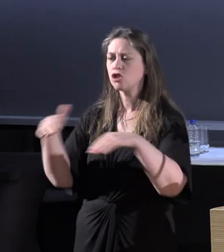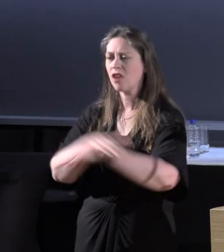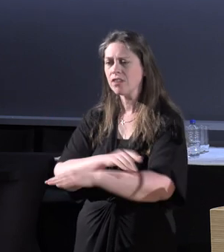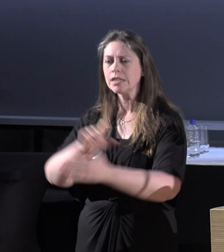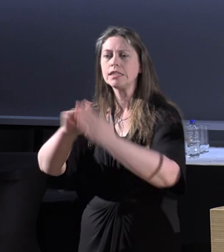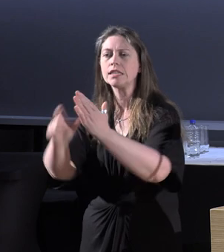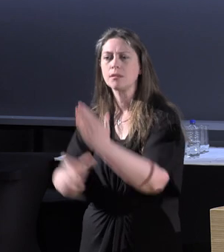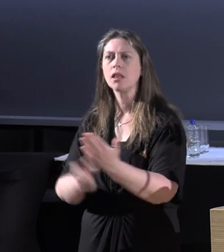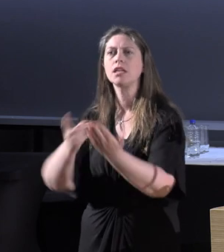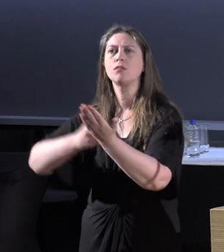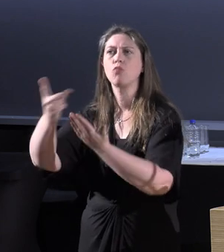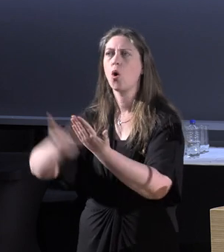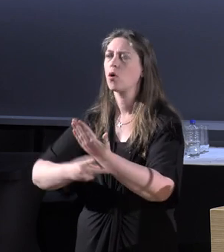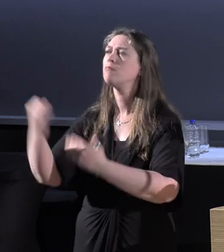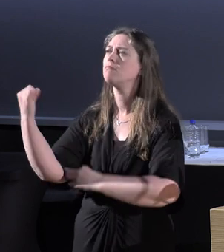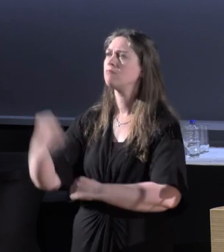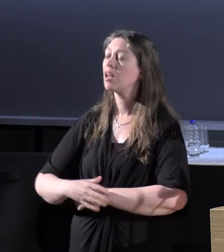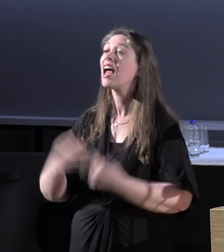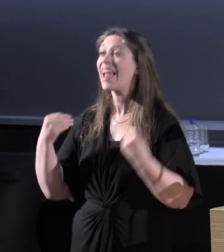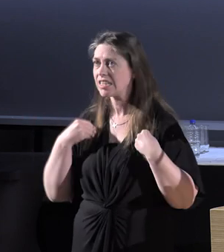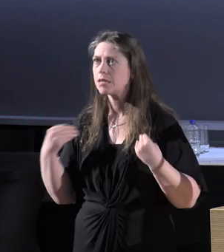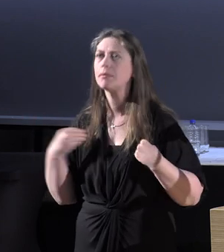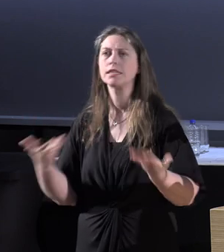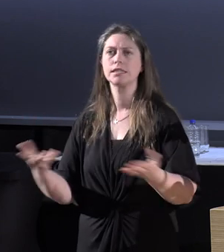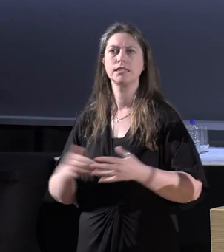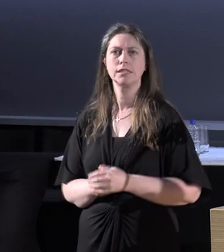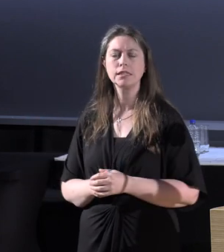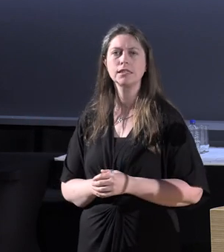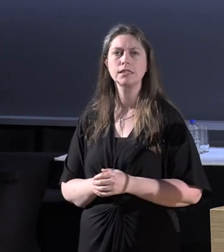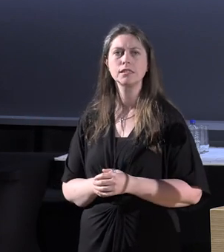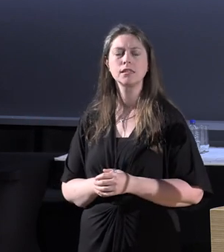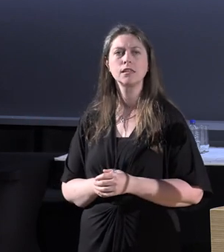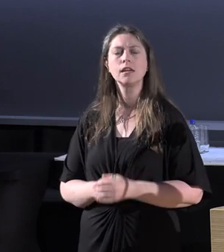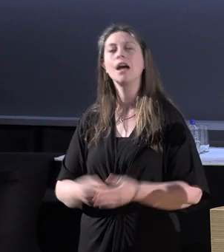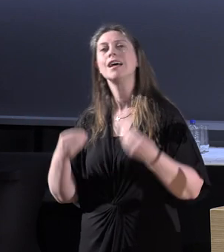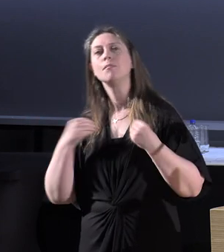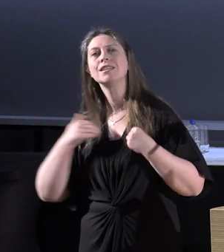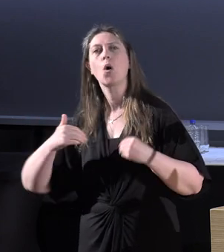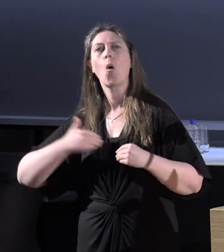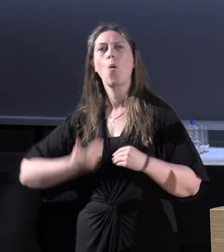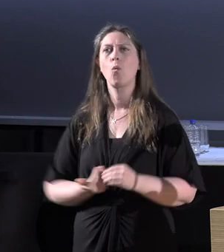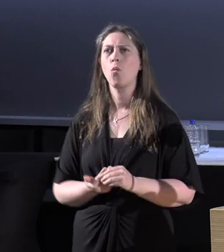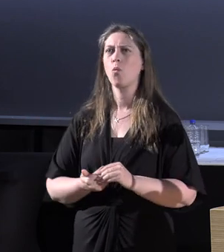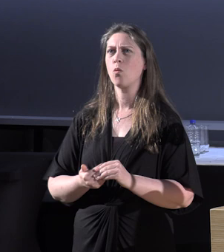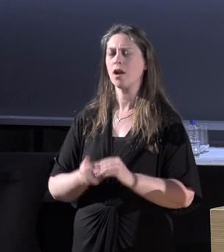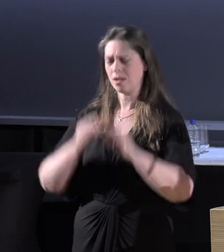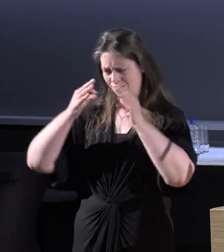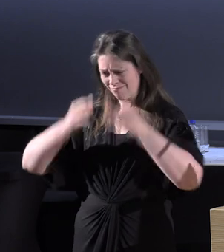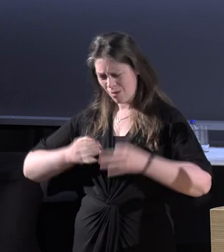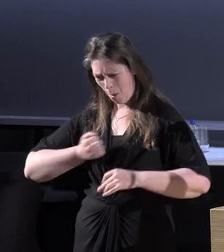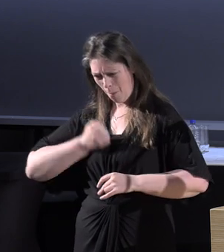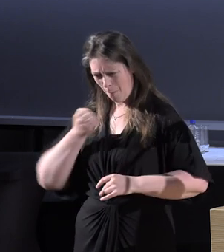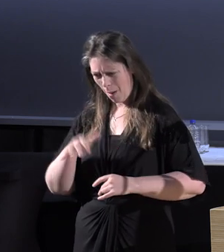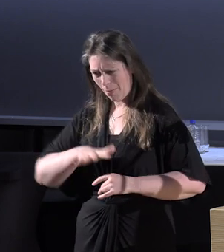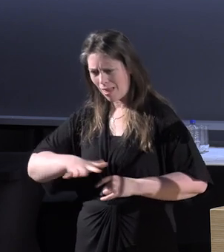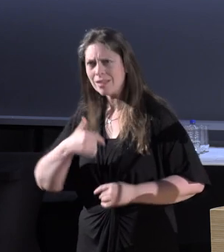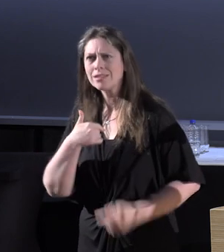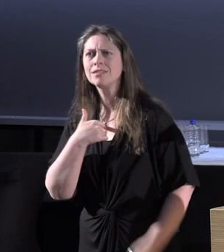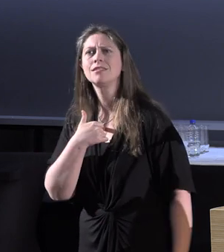programs. It is a business. And it's a business that we need to reflect on our position in it.